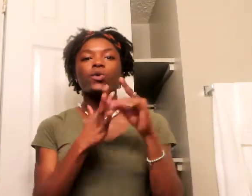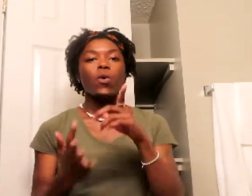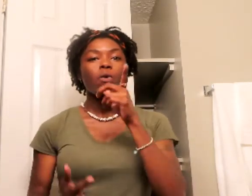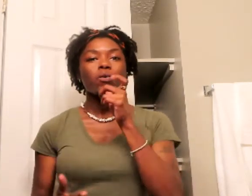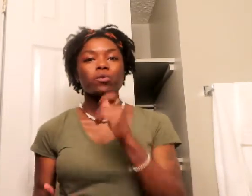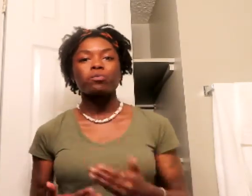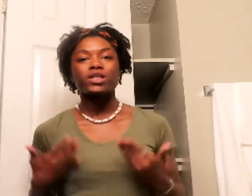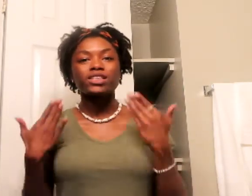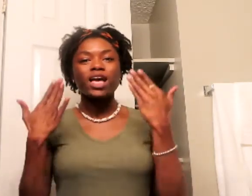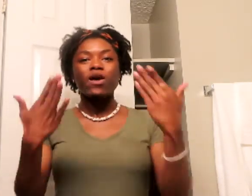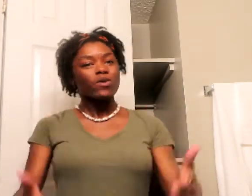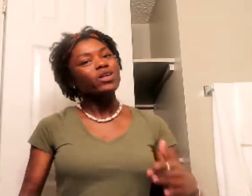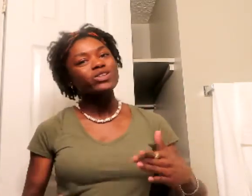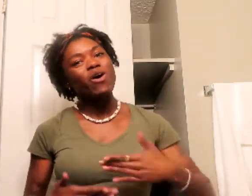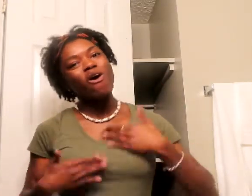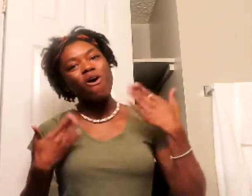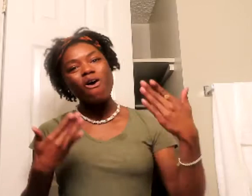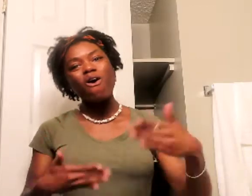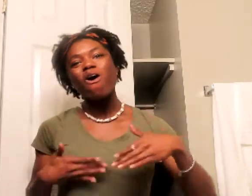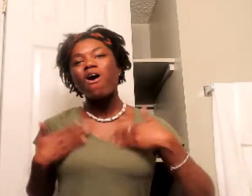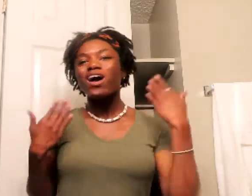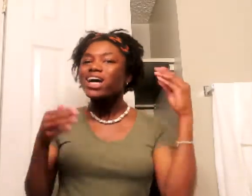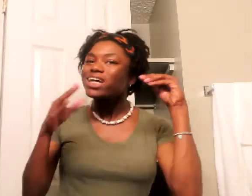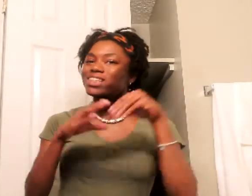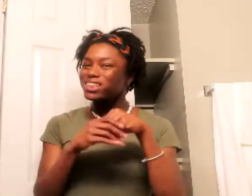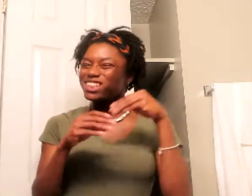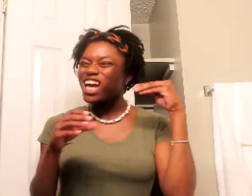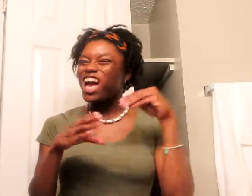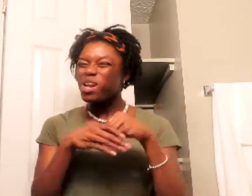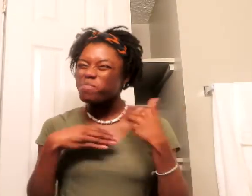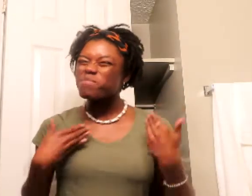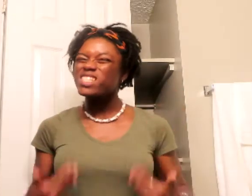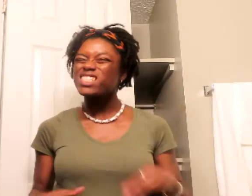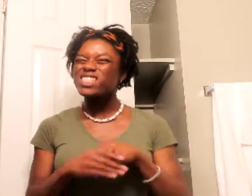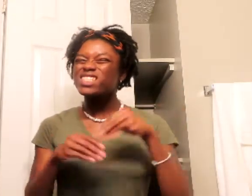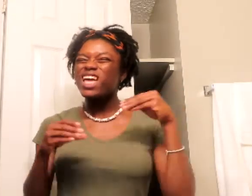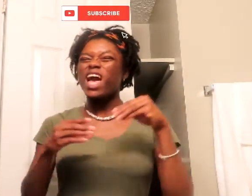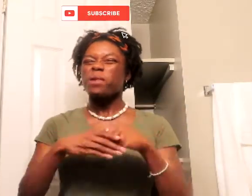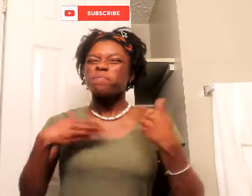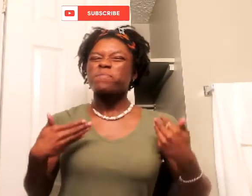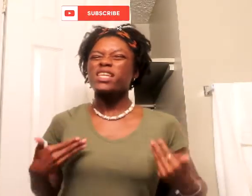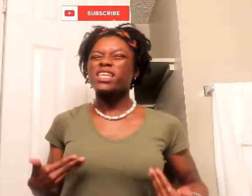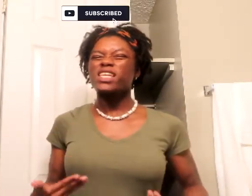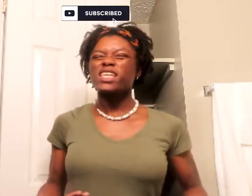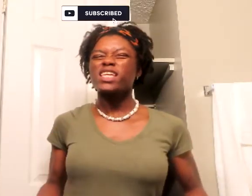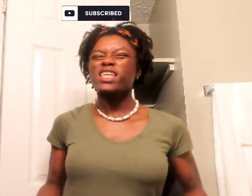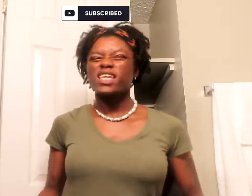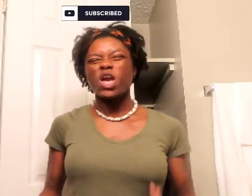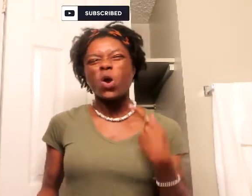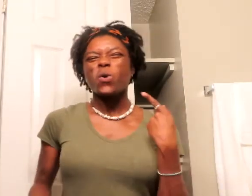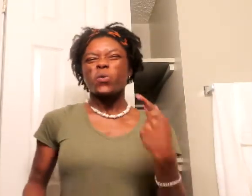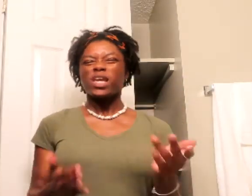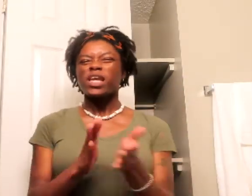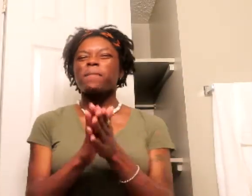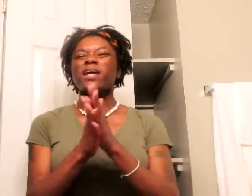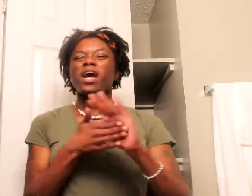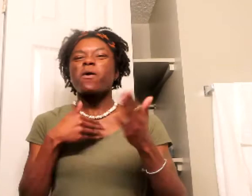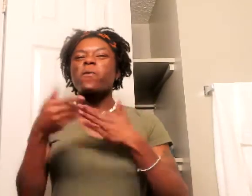Who brings out the joy Inside of me Whatever